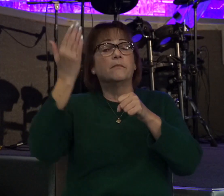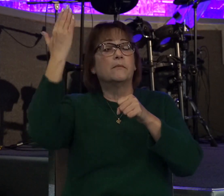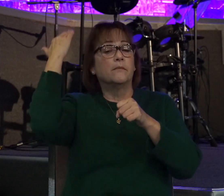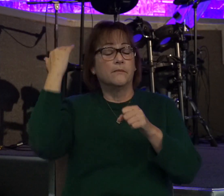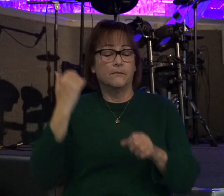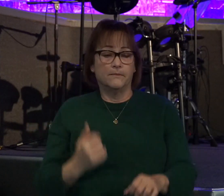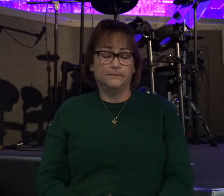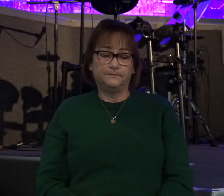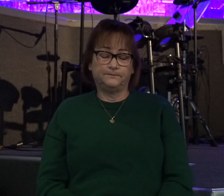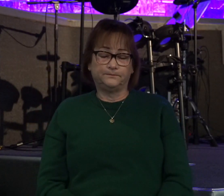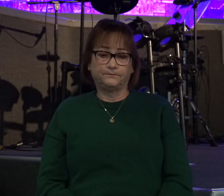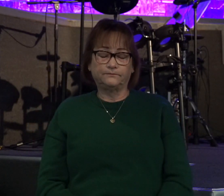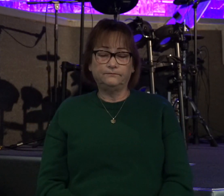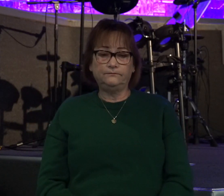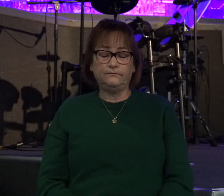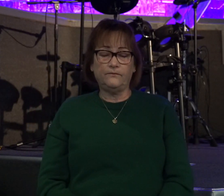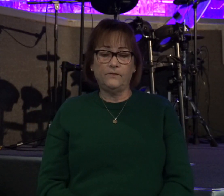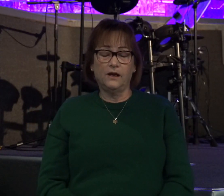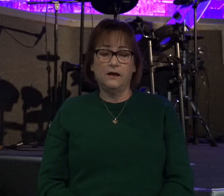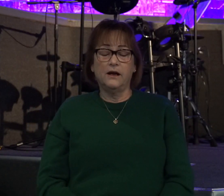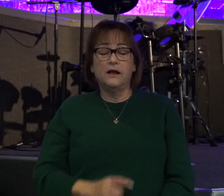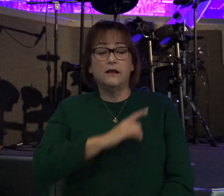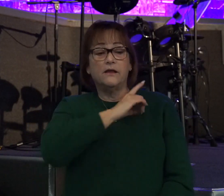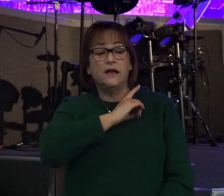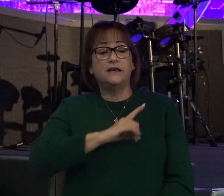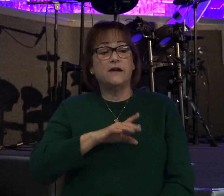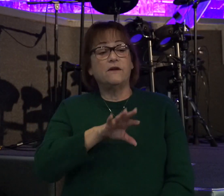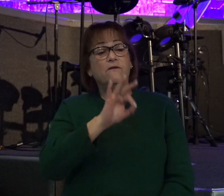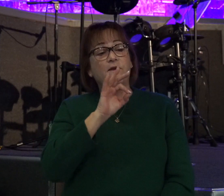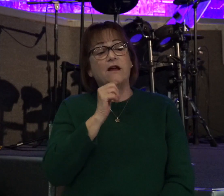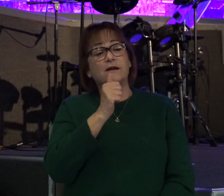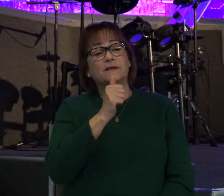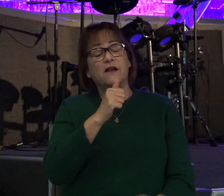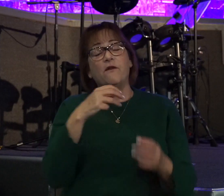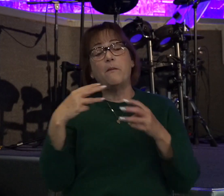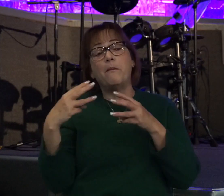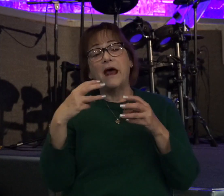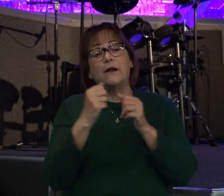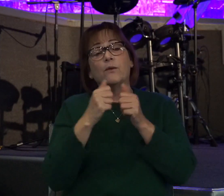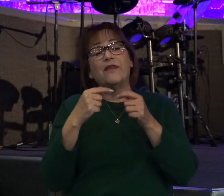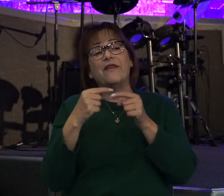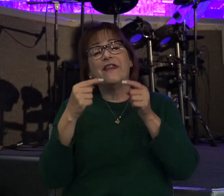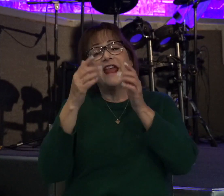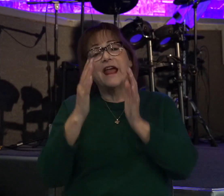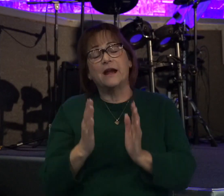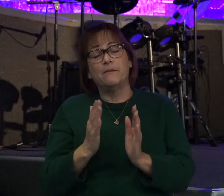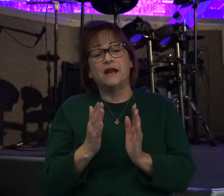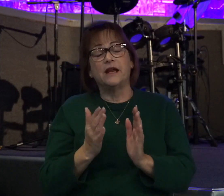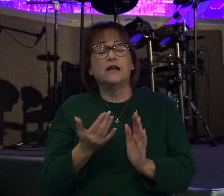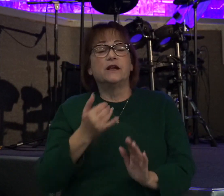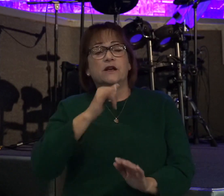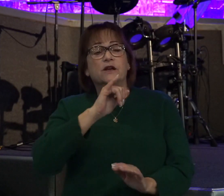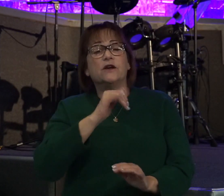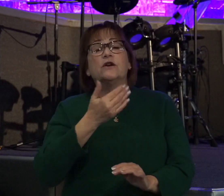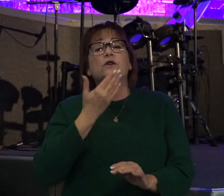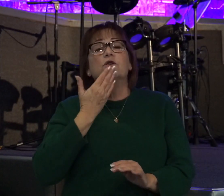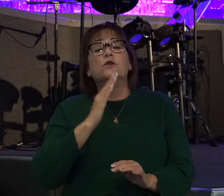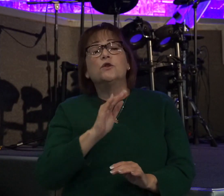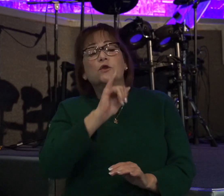Well, wasn't long before David found himself battling with the enemy. Jerusalem was part of the promised land God